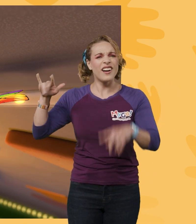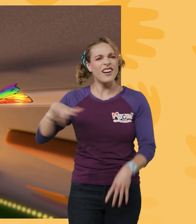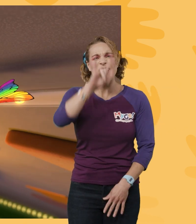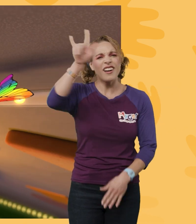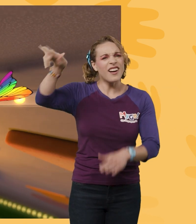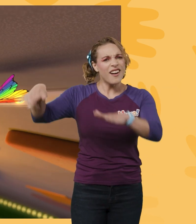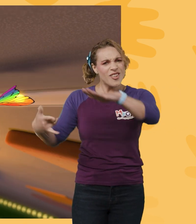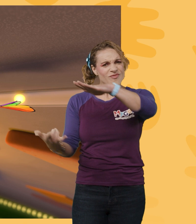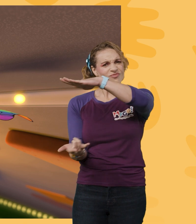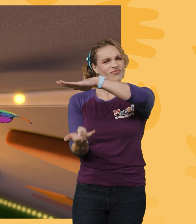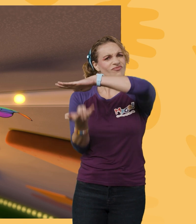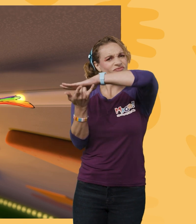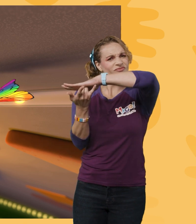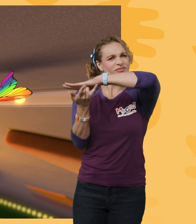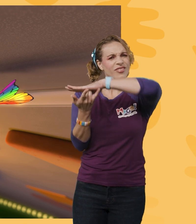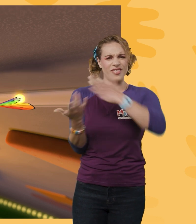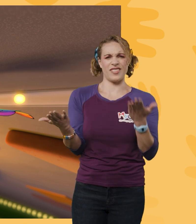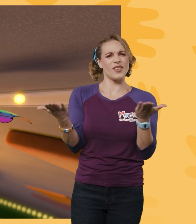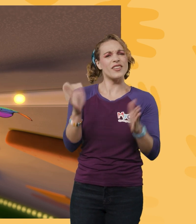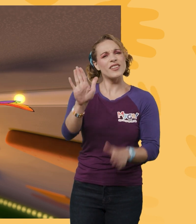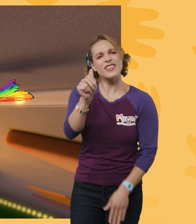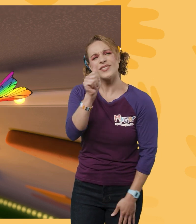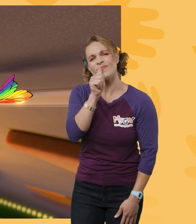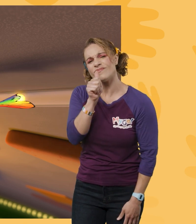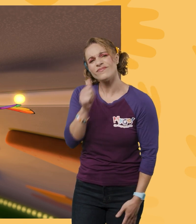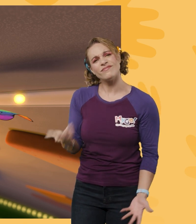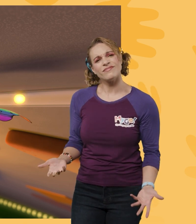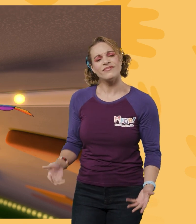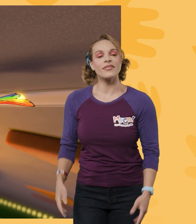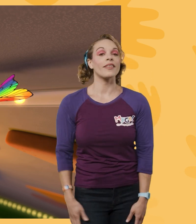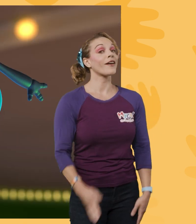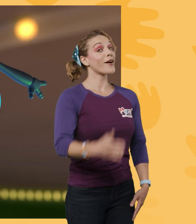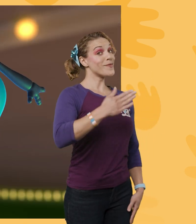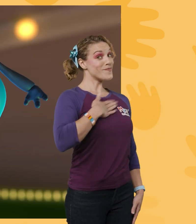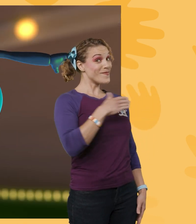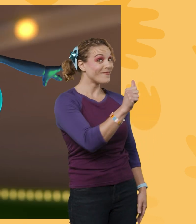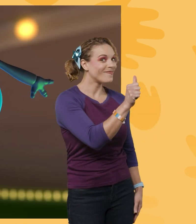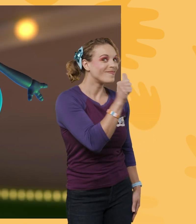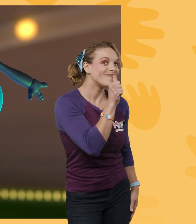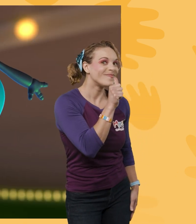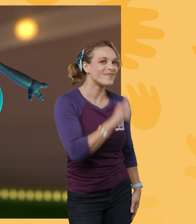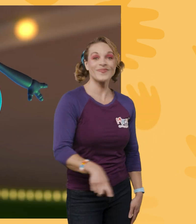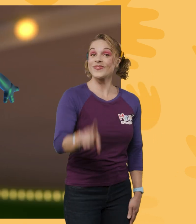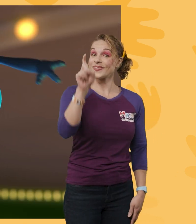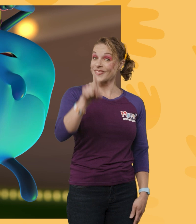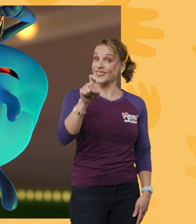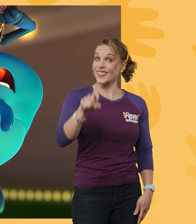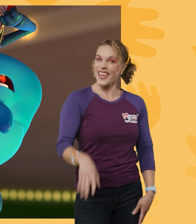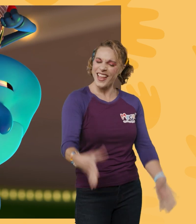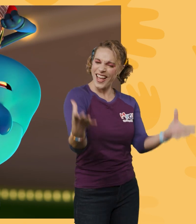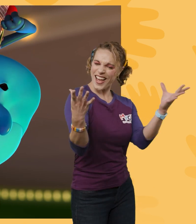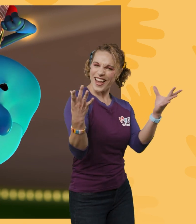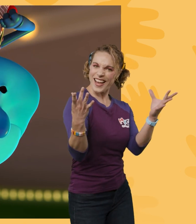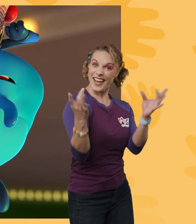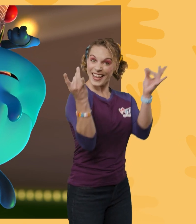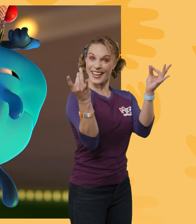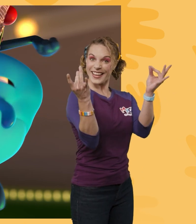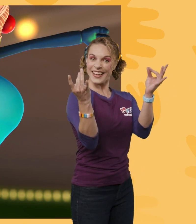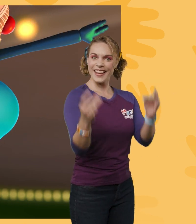Blippi-mobile stand on the ceiling too? What's the trick? Here's the trick! You've got to stick!